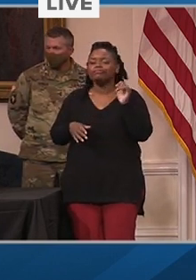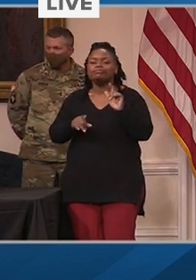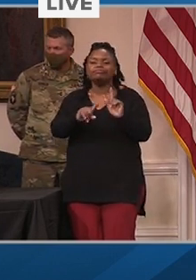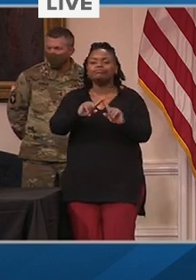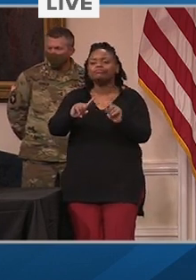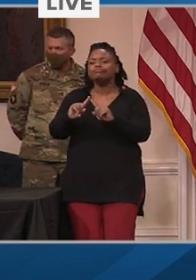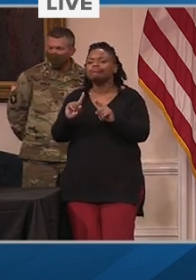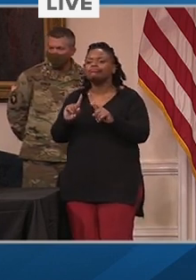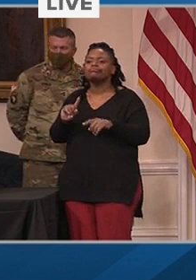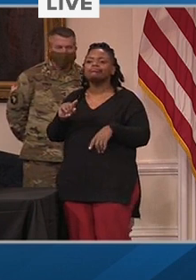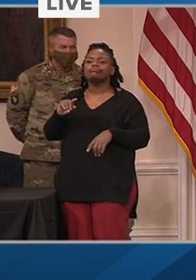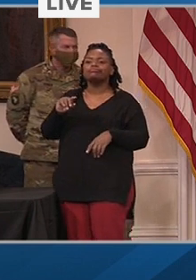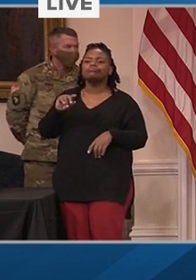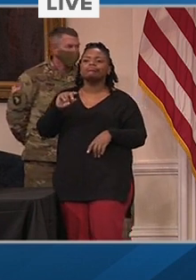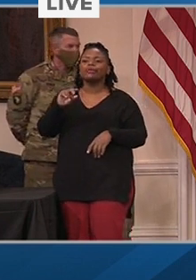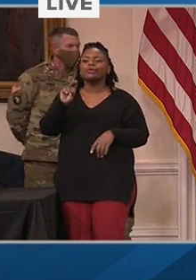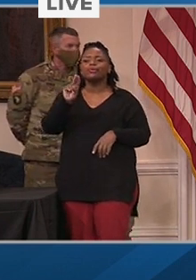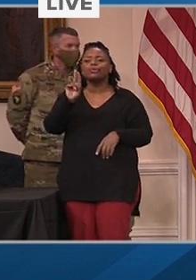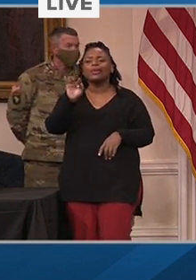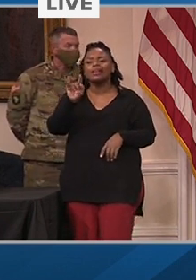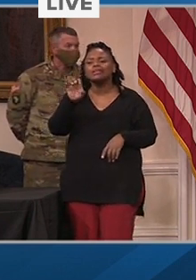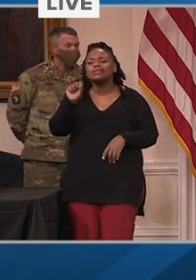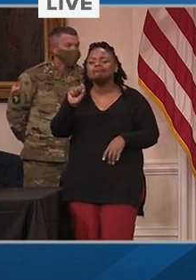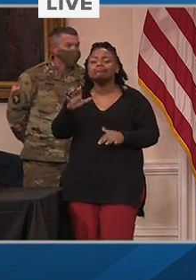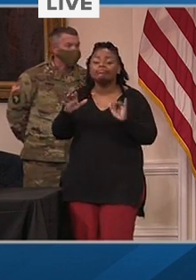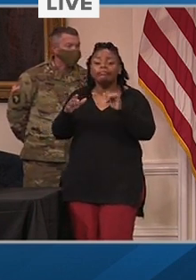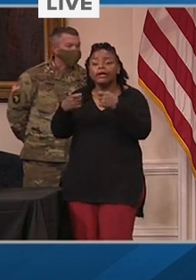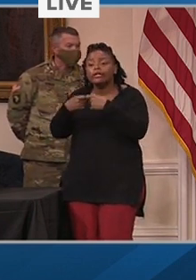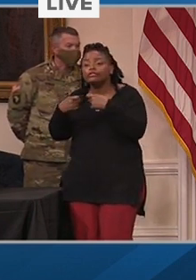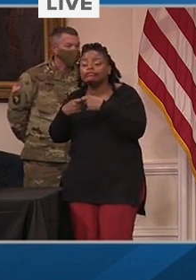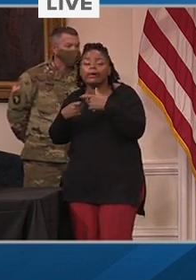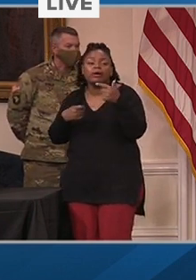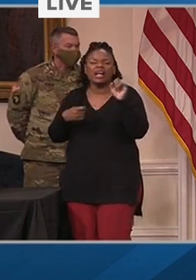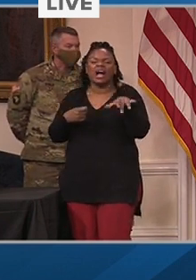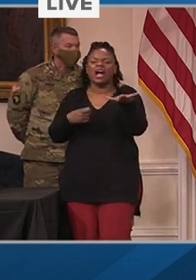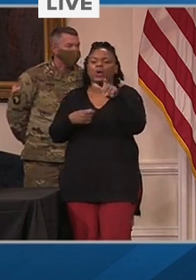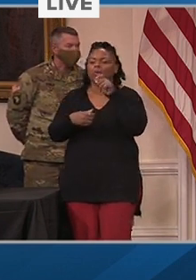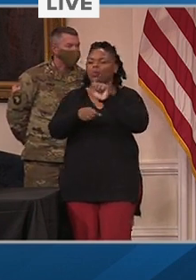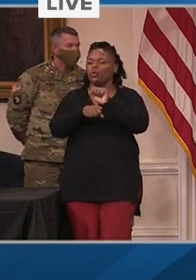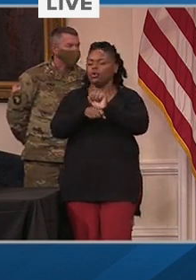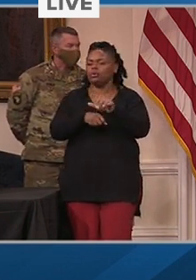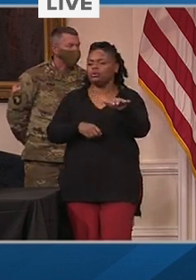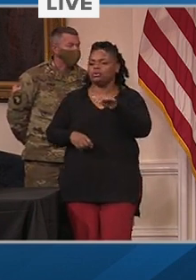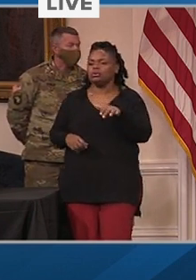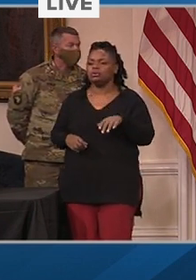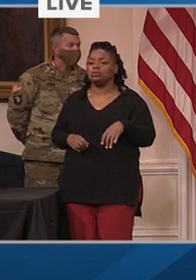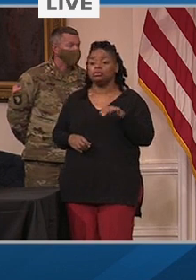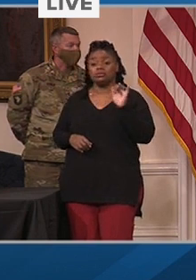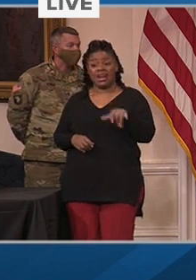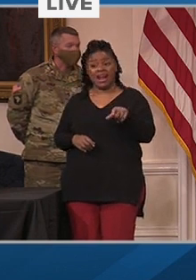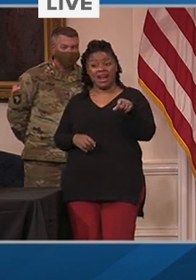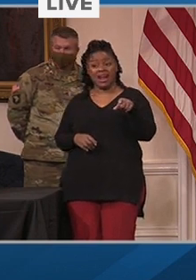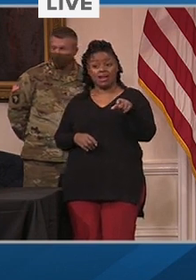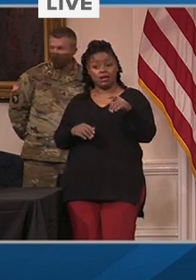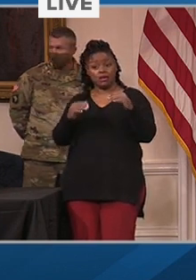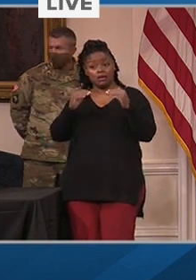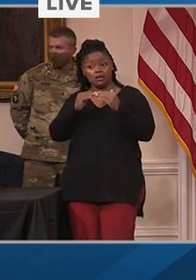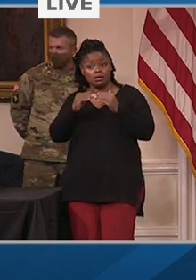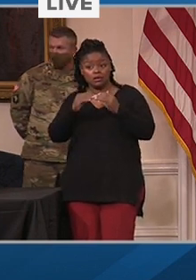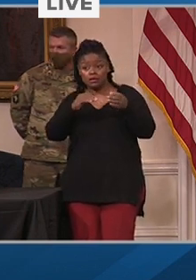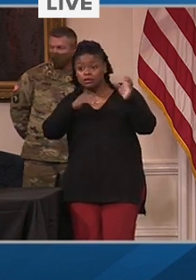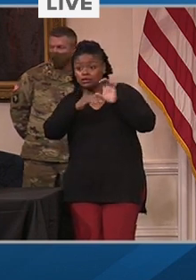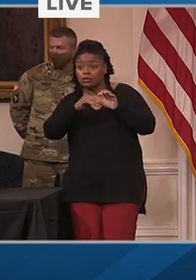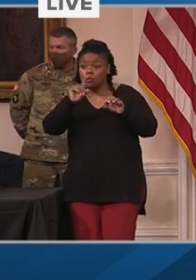sectors. So phase two will now include another 1.1 million Marylanders.